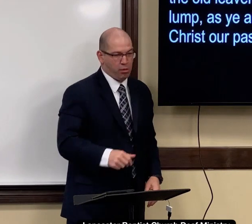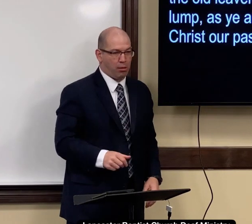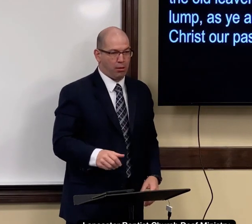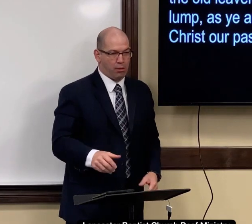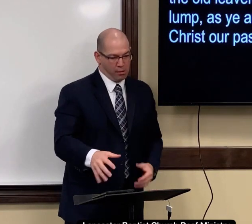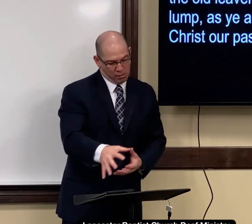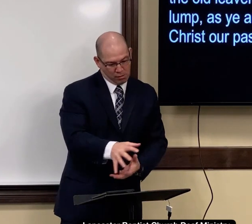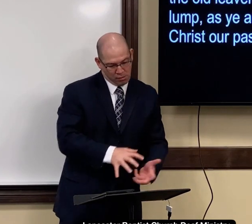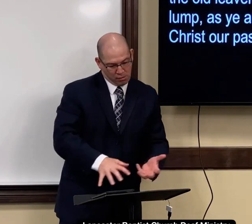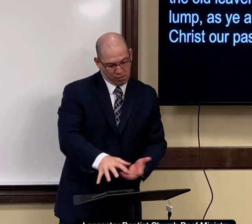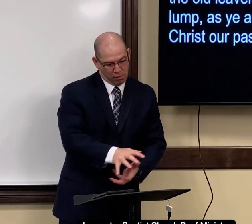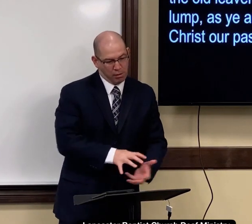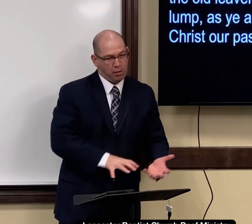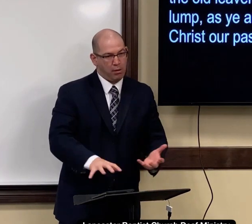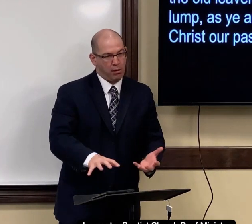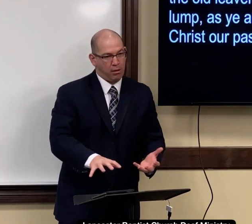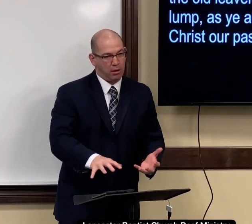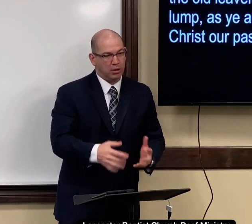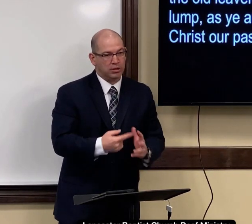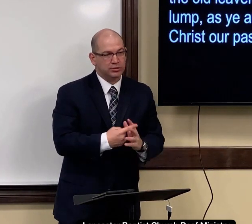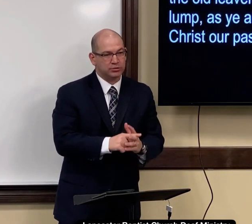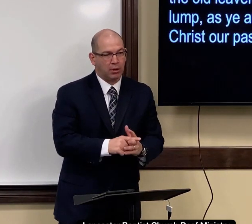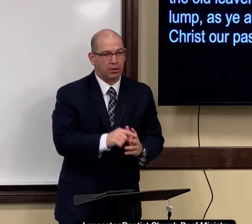little water a little yeast a little sugar